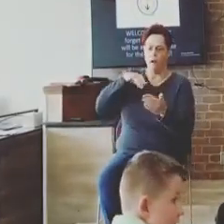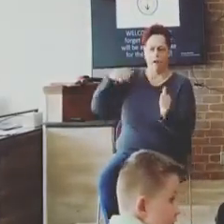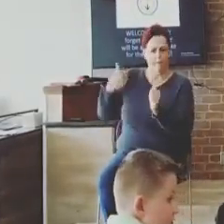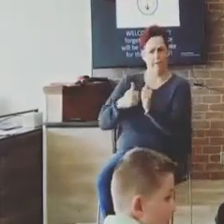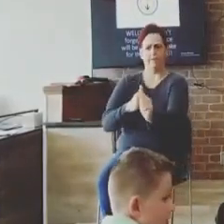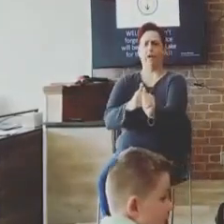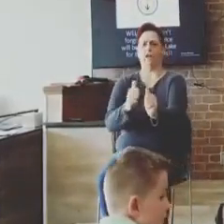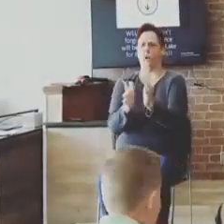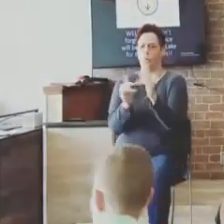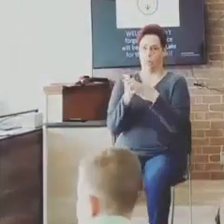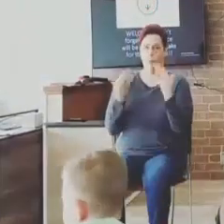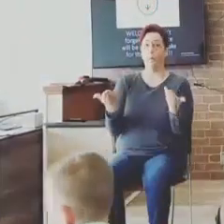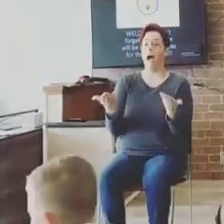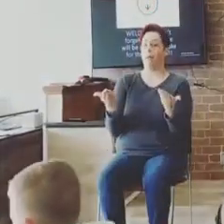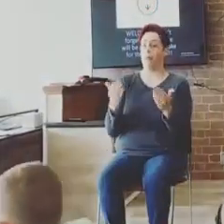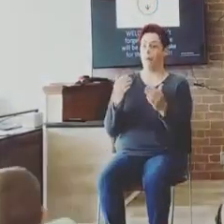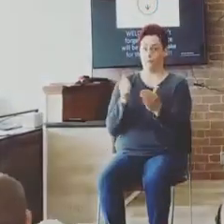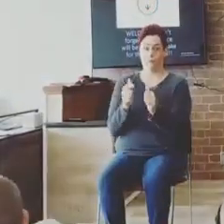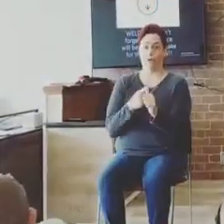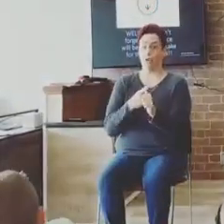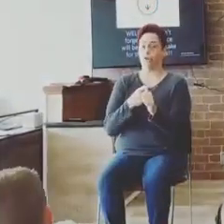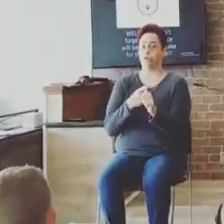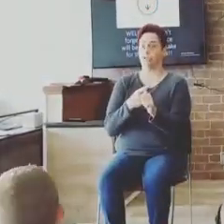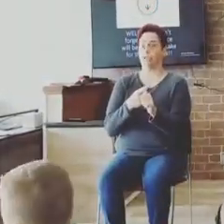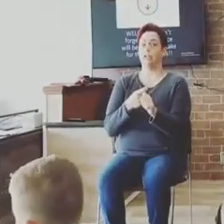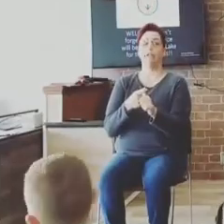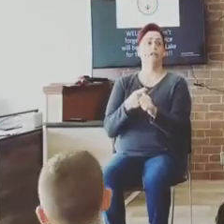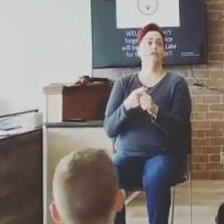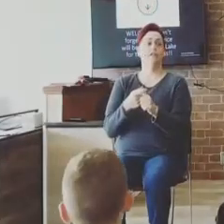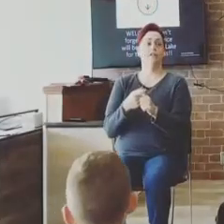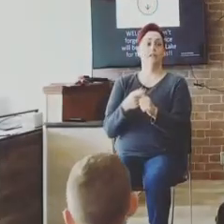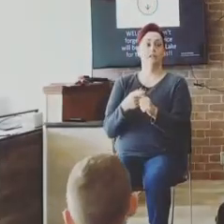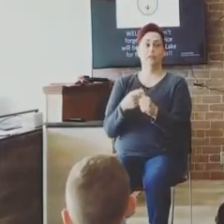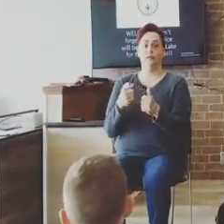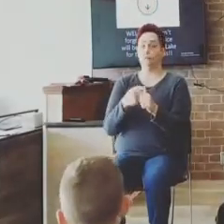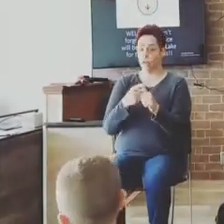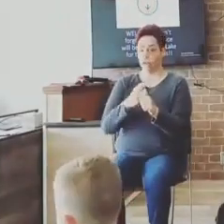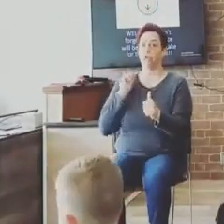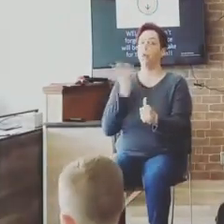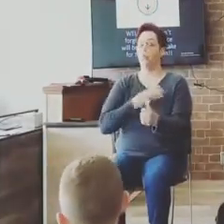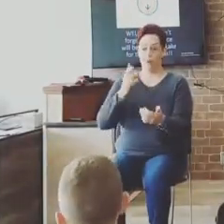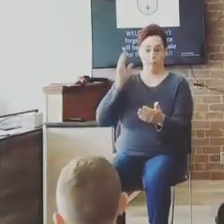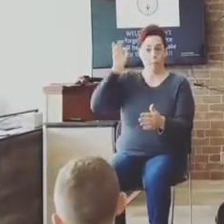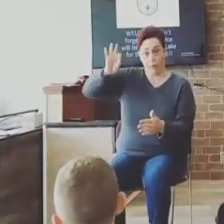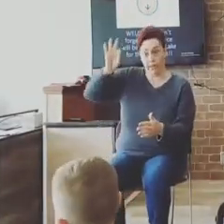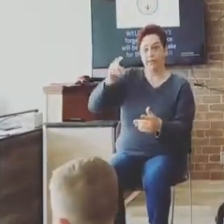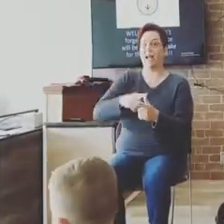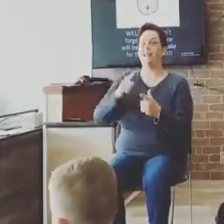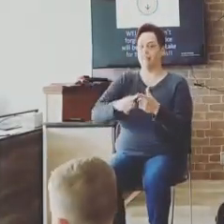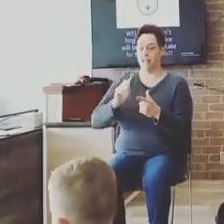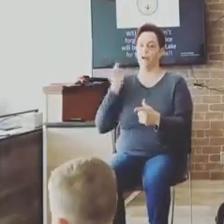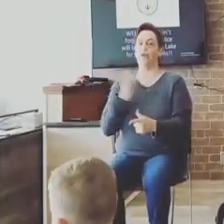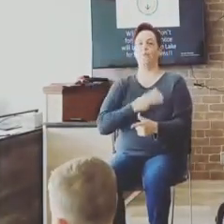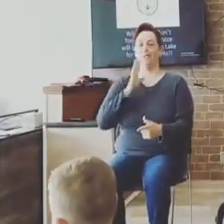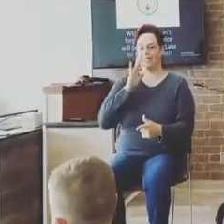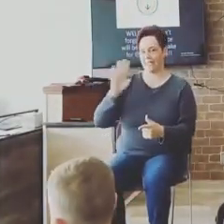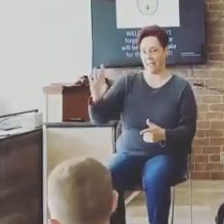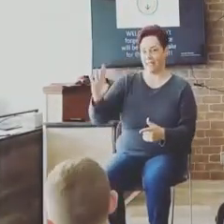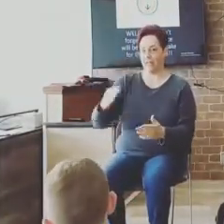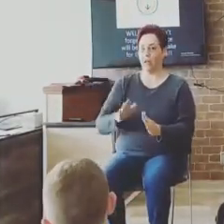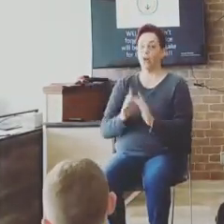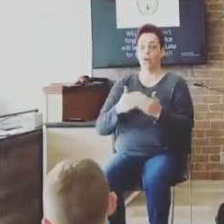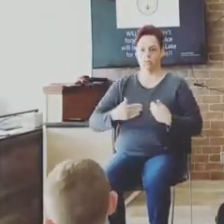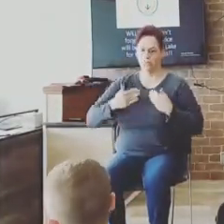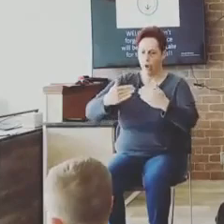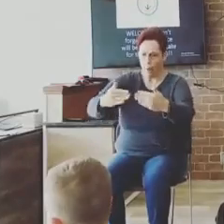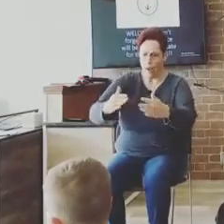right. And then we go into our song service as we lift the praises up to God. And so that way our hearts are right before we can sing the hymn. So, uh, go ahead and open your Bible